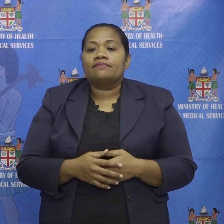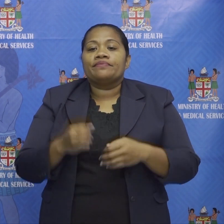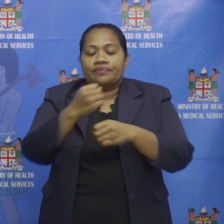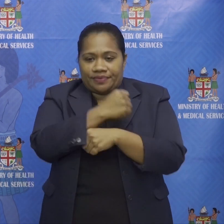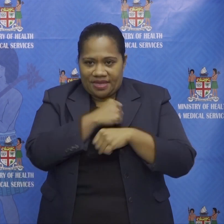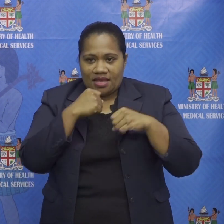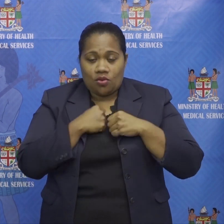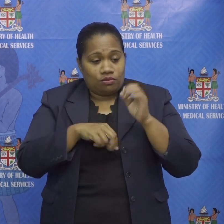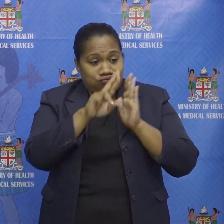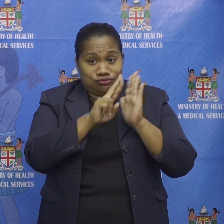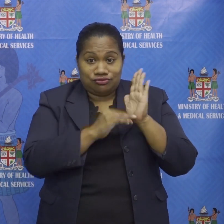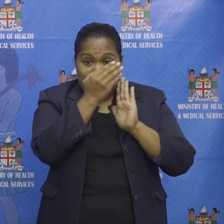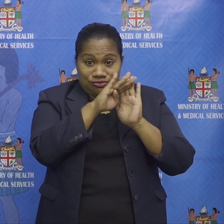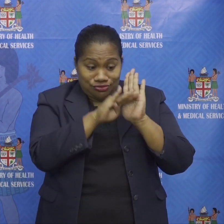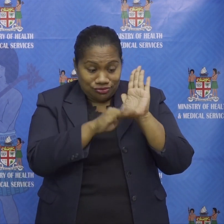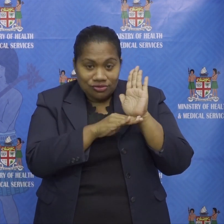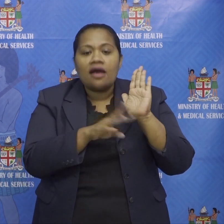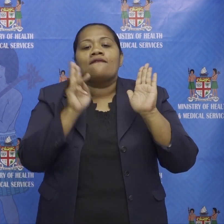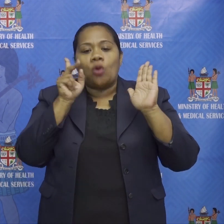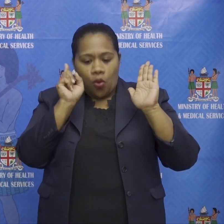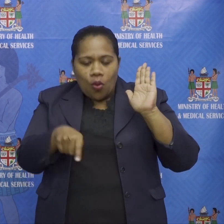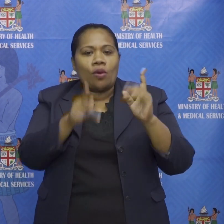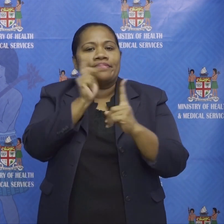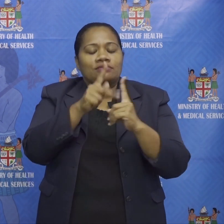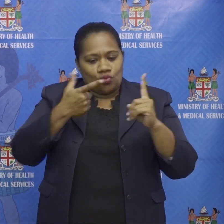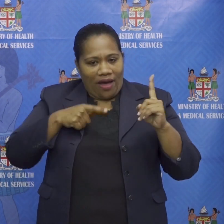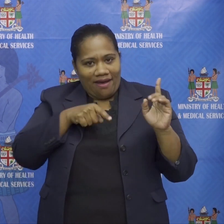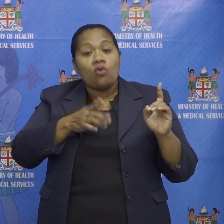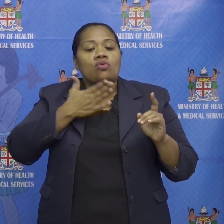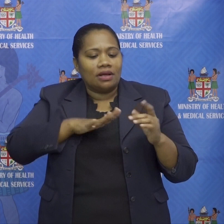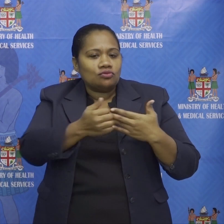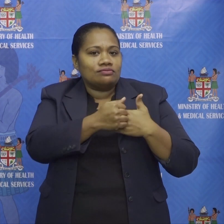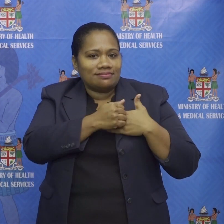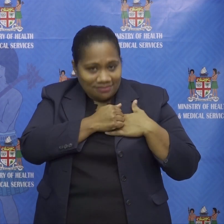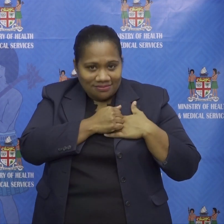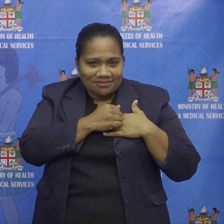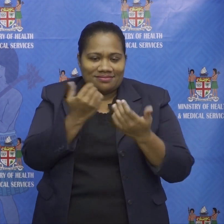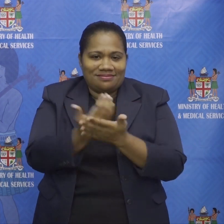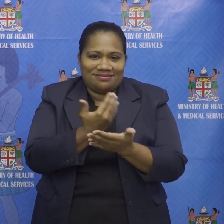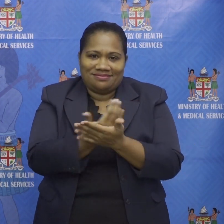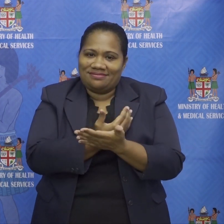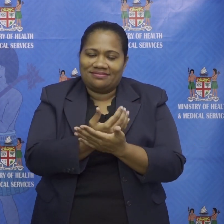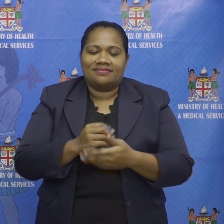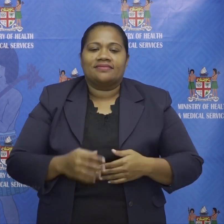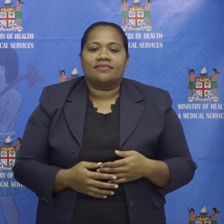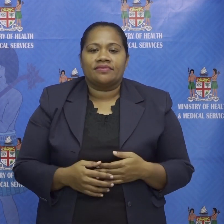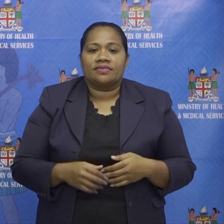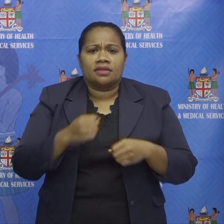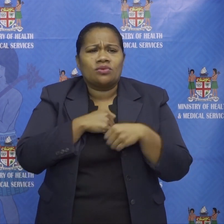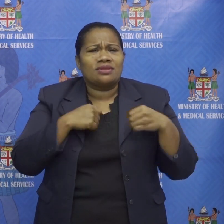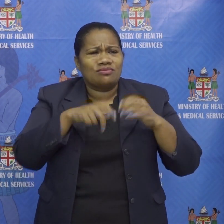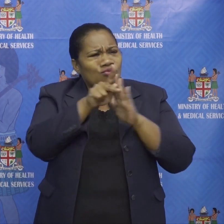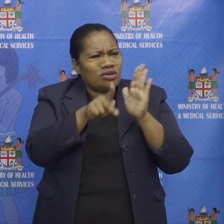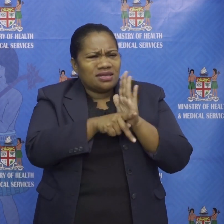purpose now not every policy will make everybody happy the spirit